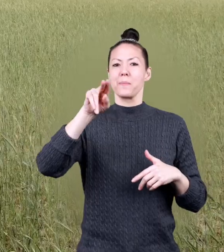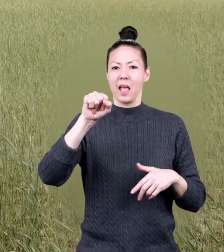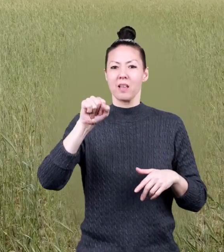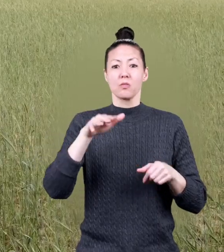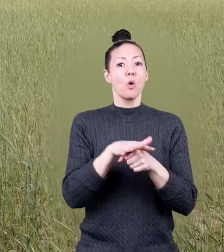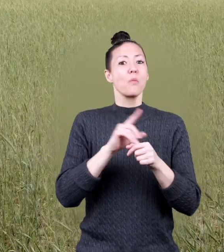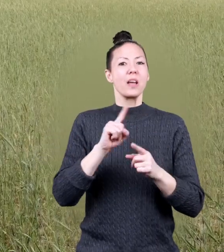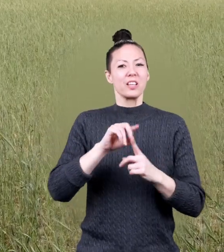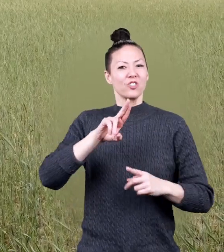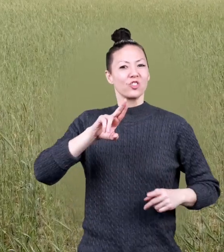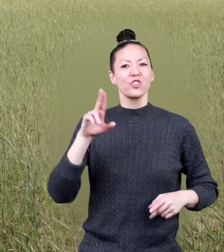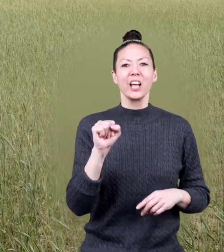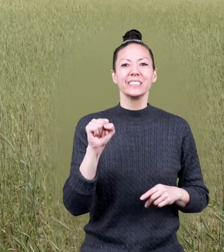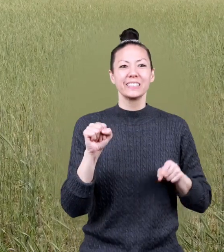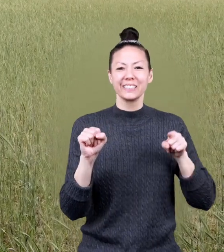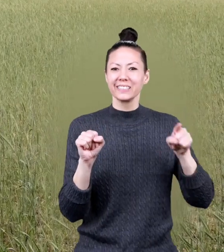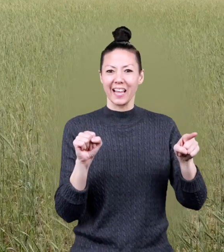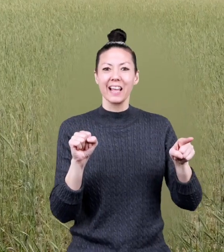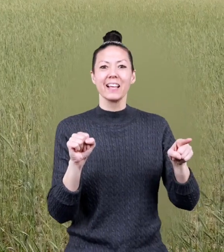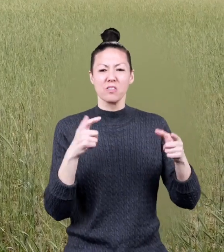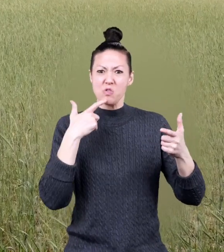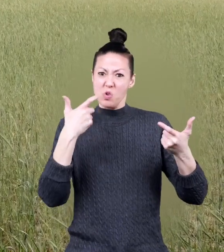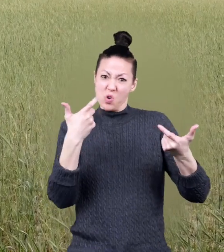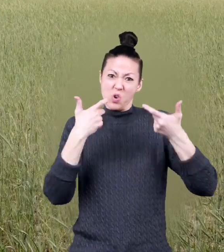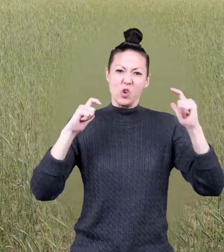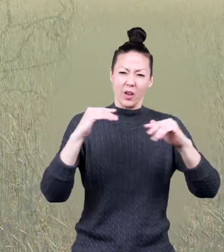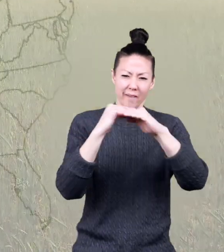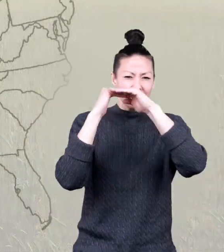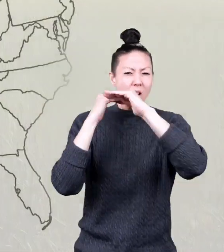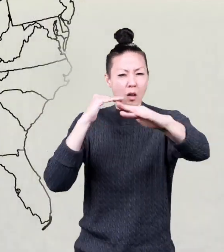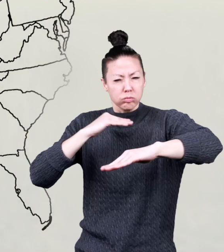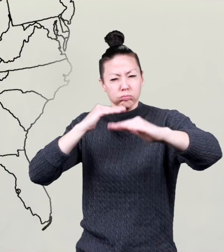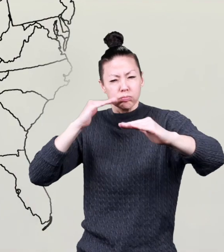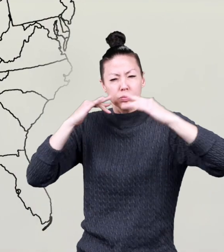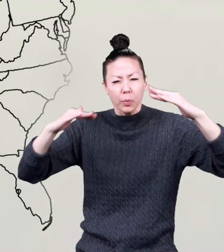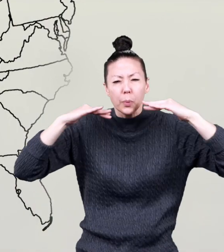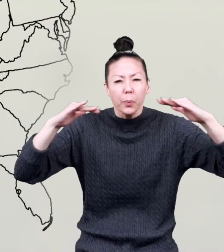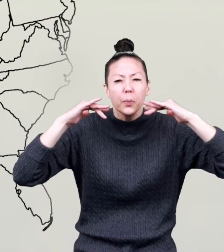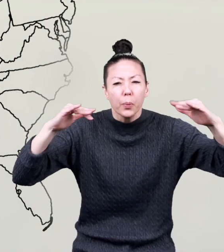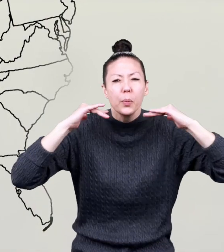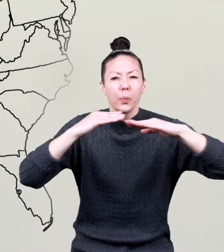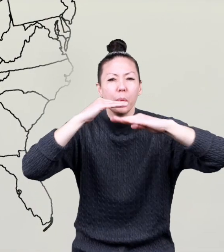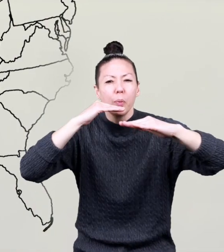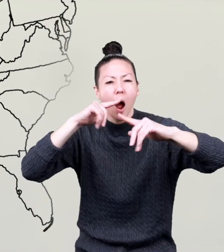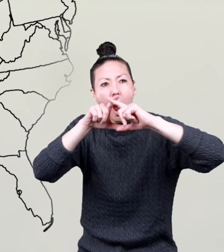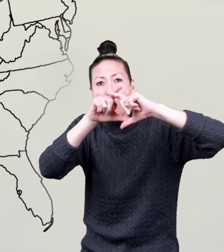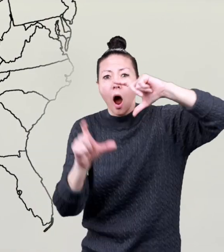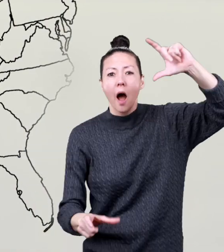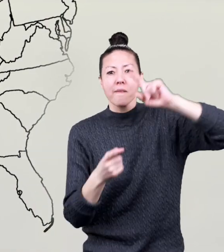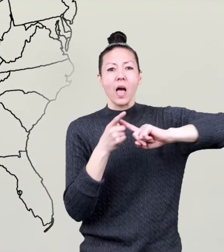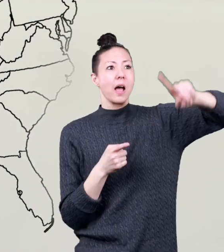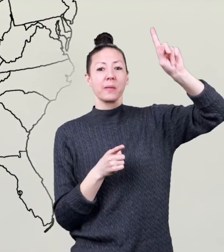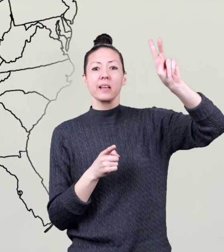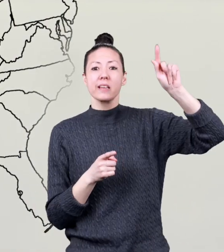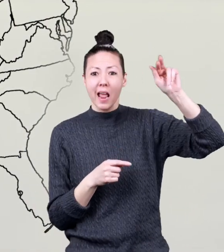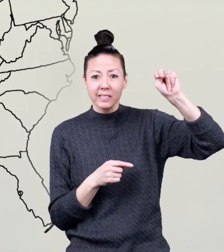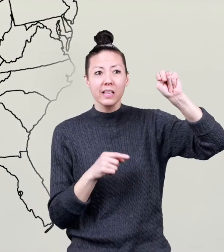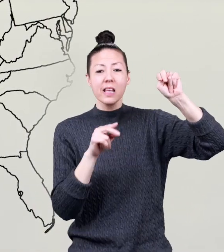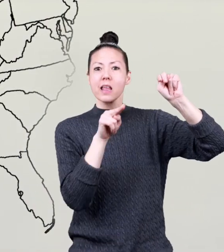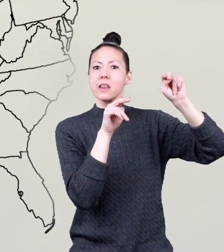located in the United States. It's a huge, flat area that stretches across Kansas, Nebraska,